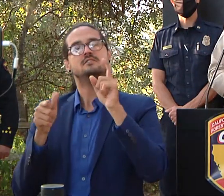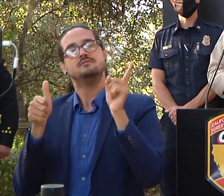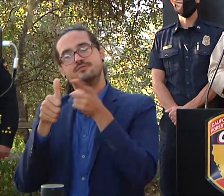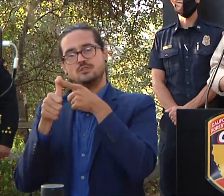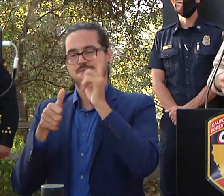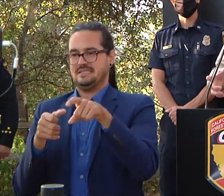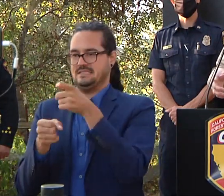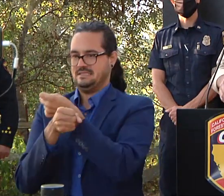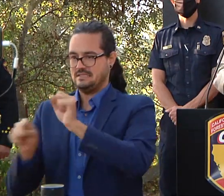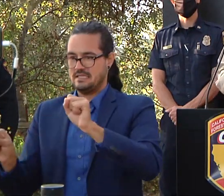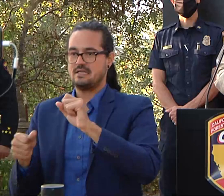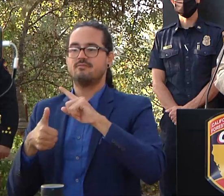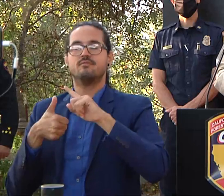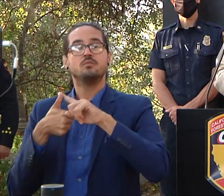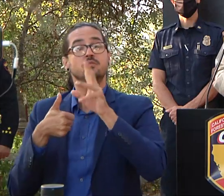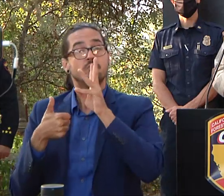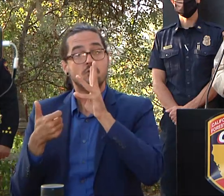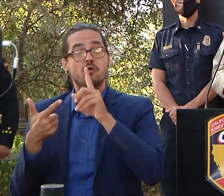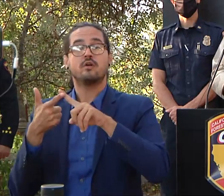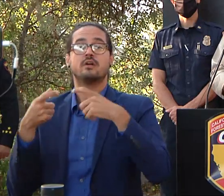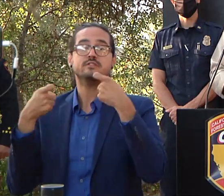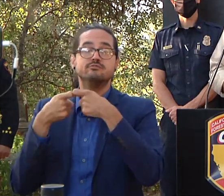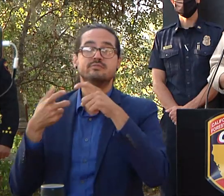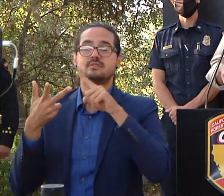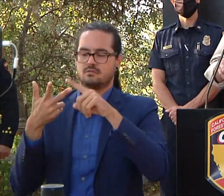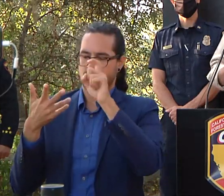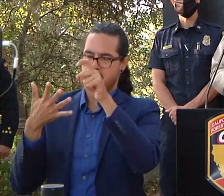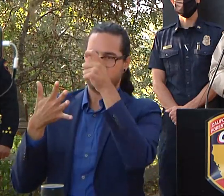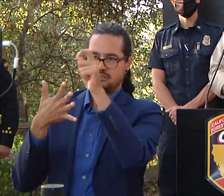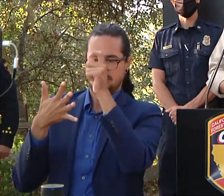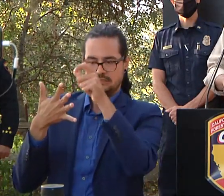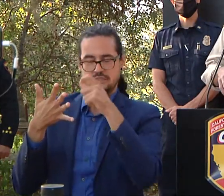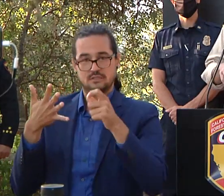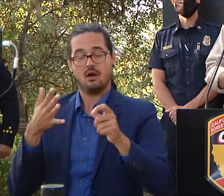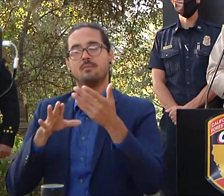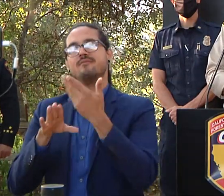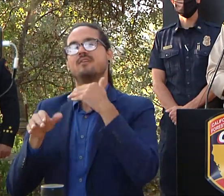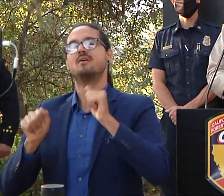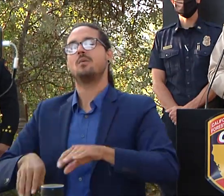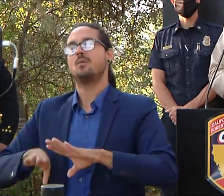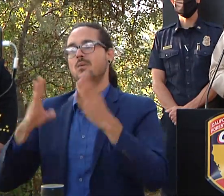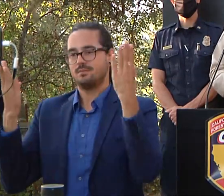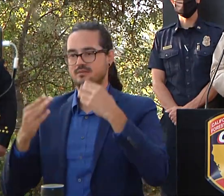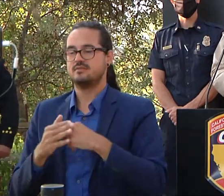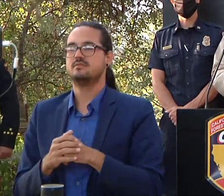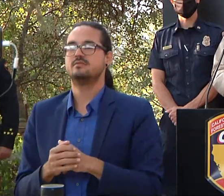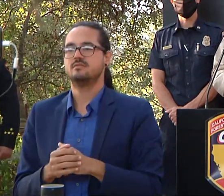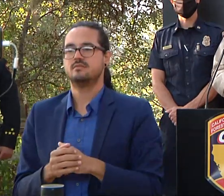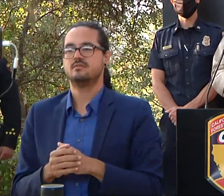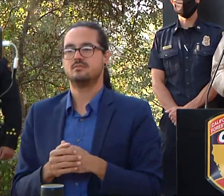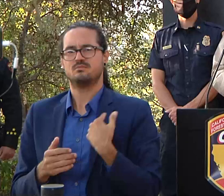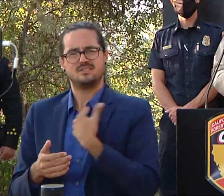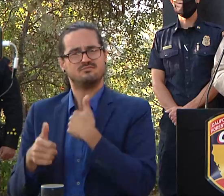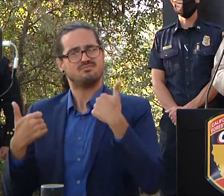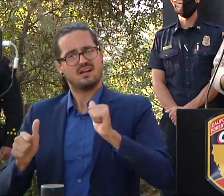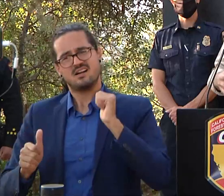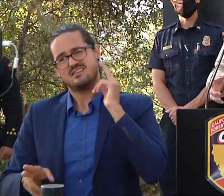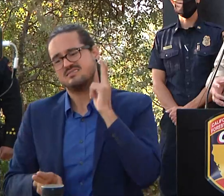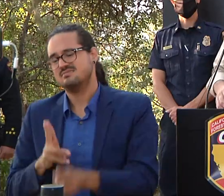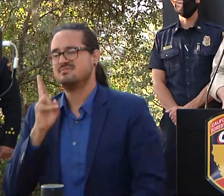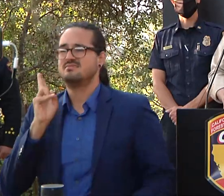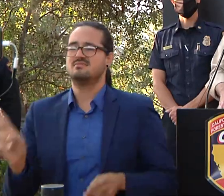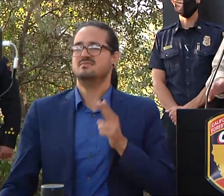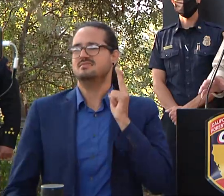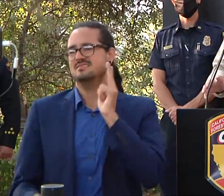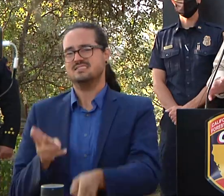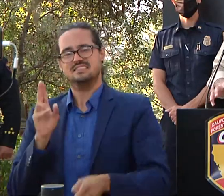and you have all the things that you need to keep you safe but uh that's what we're pushing for now and that's what these guys they're working extremely hard at trying